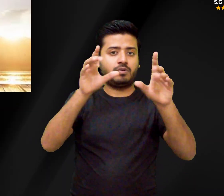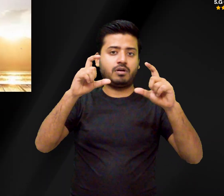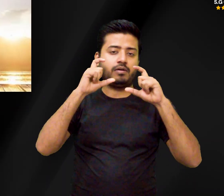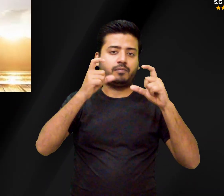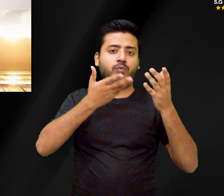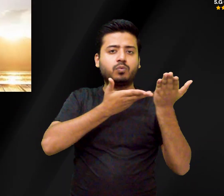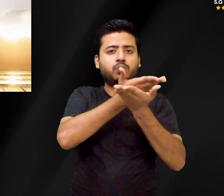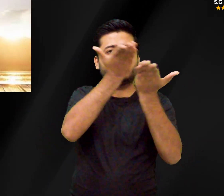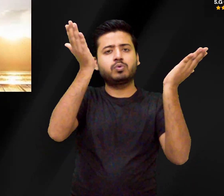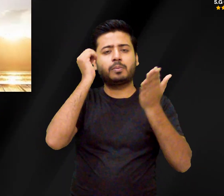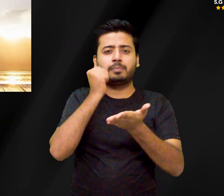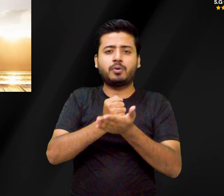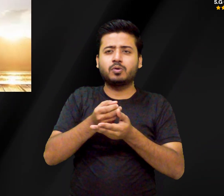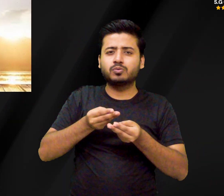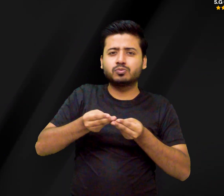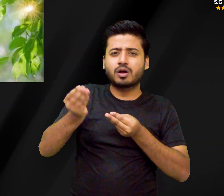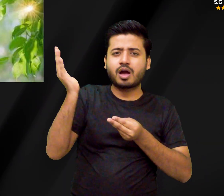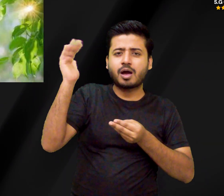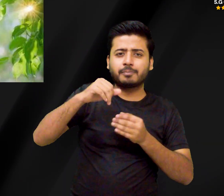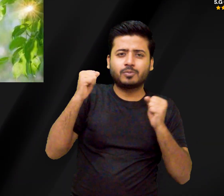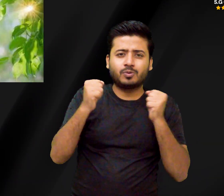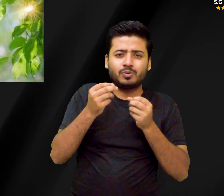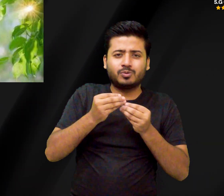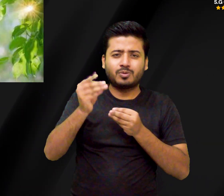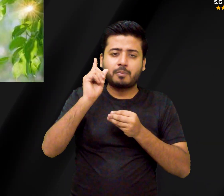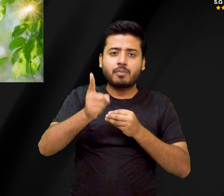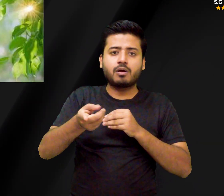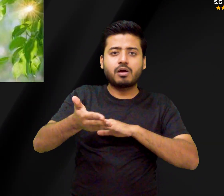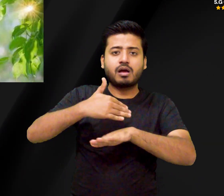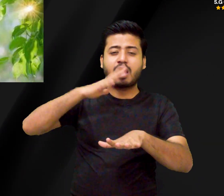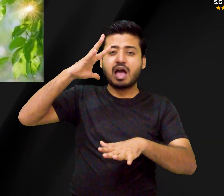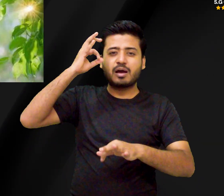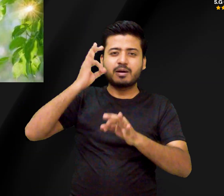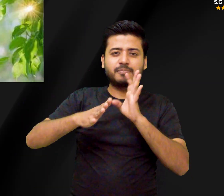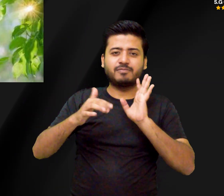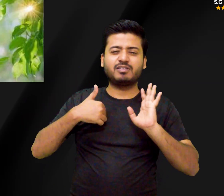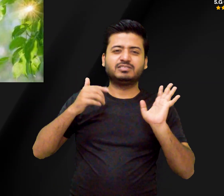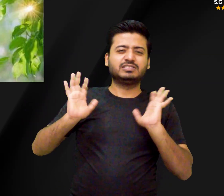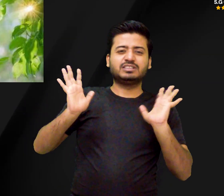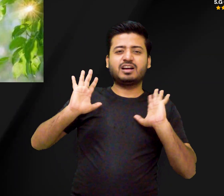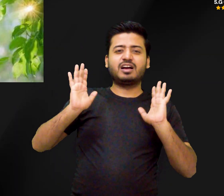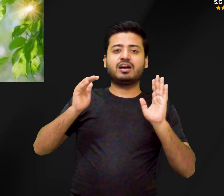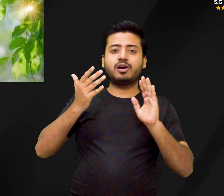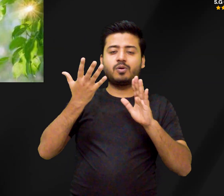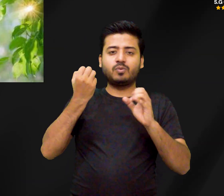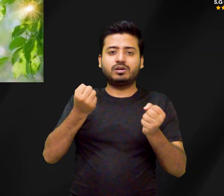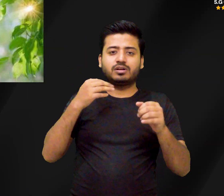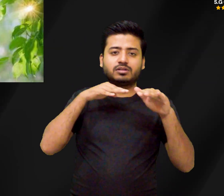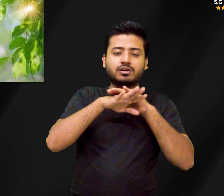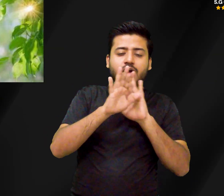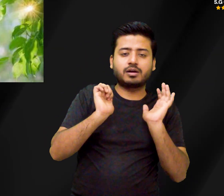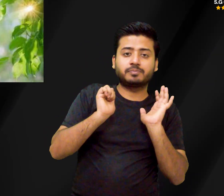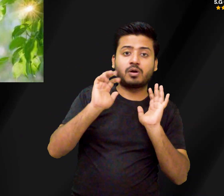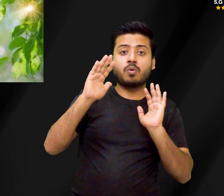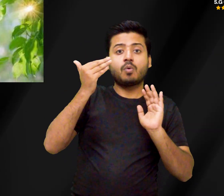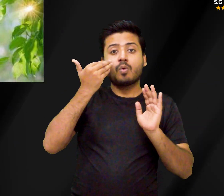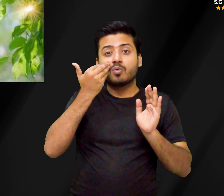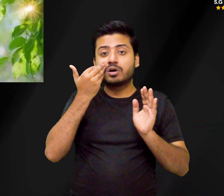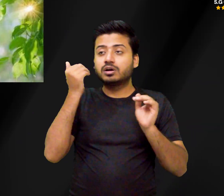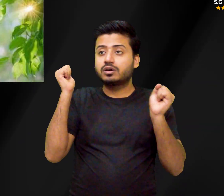osteoporosis. How sunlight makes bones strong when your skin is exposed to ultraviolet B, UVB, radiation from the sun.